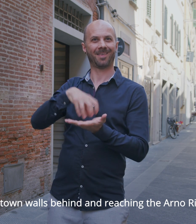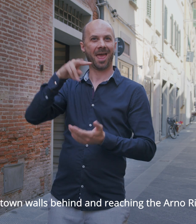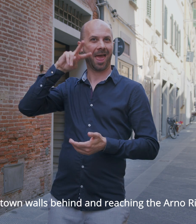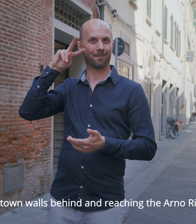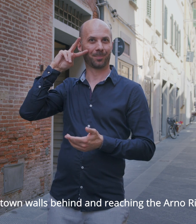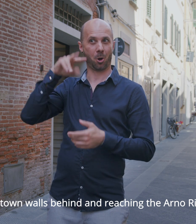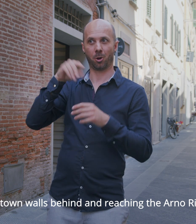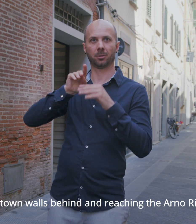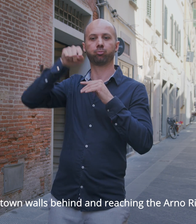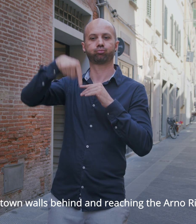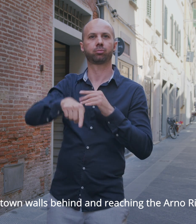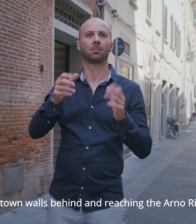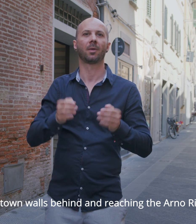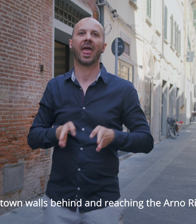behind and reaching the Arno River.